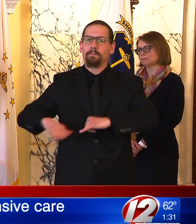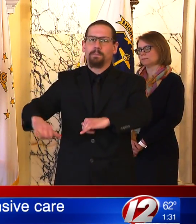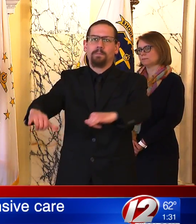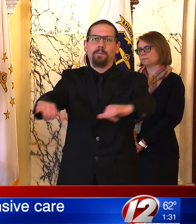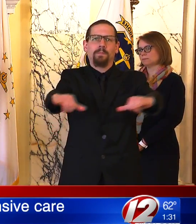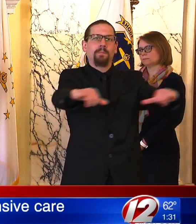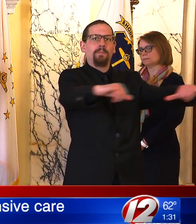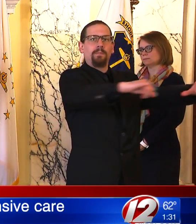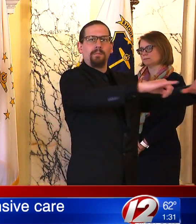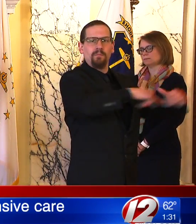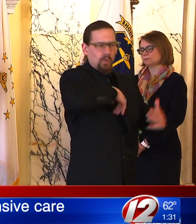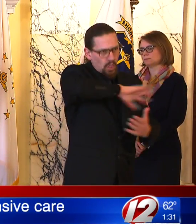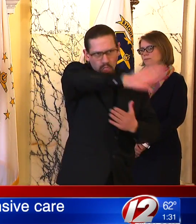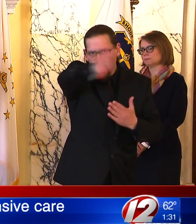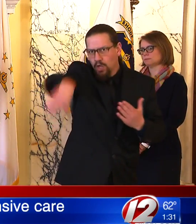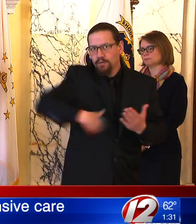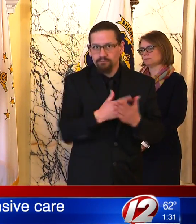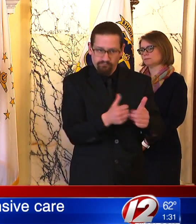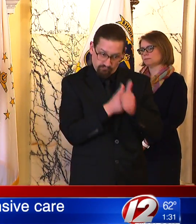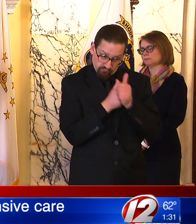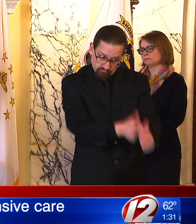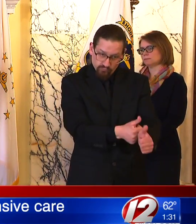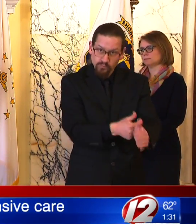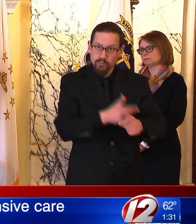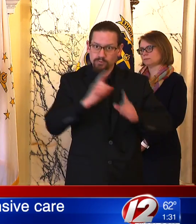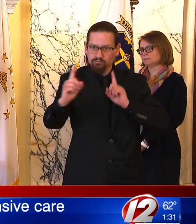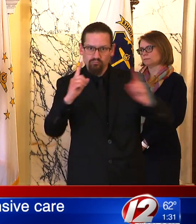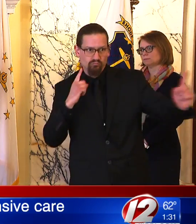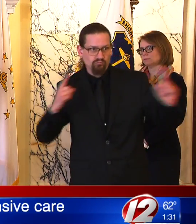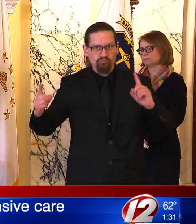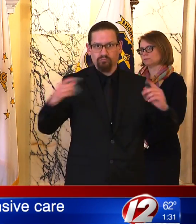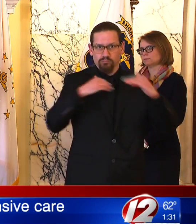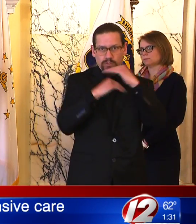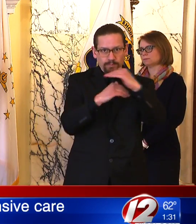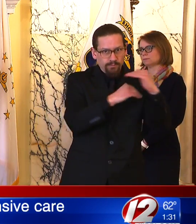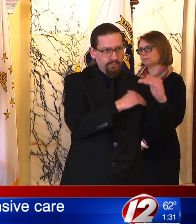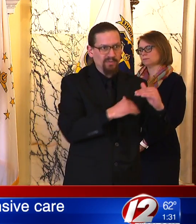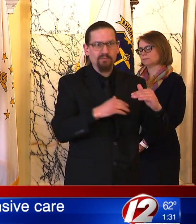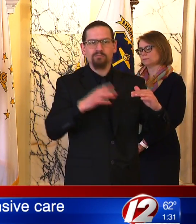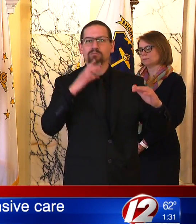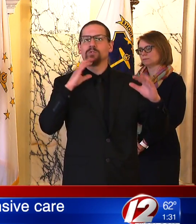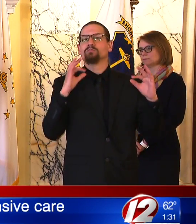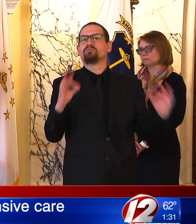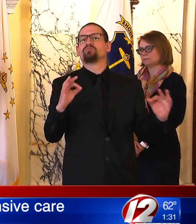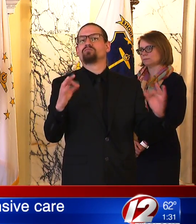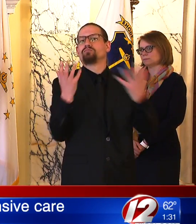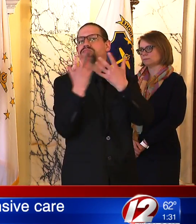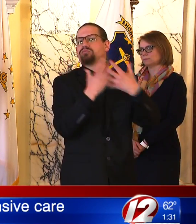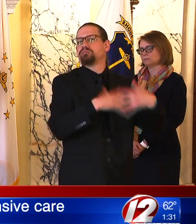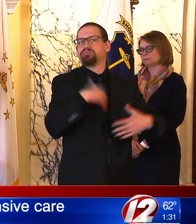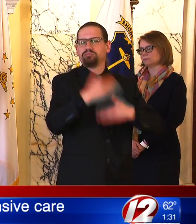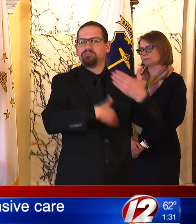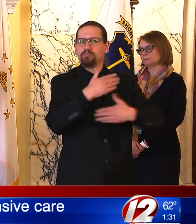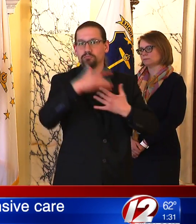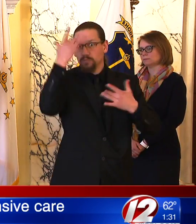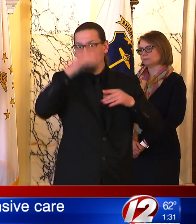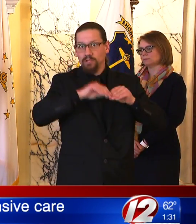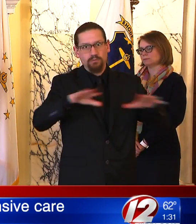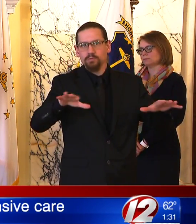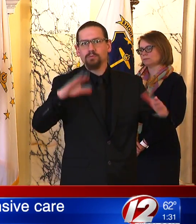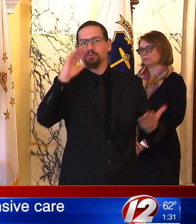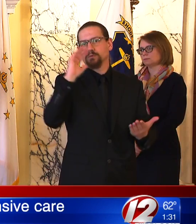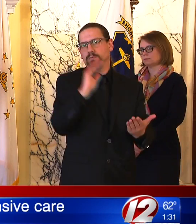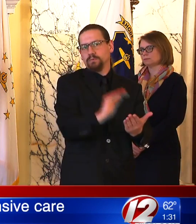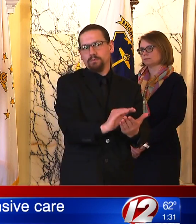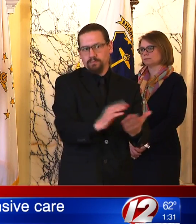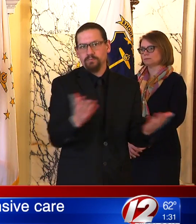the outreach workload will expand our team of epidemiologists and public health professionals